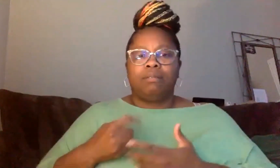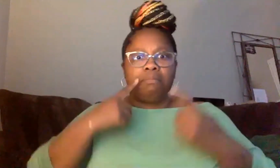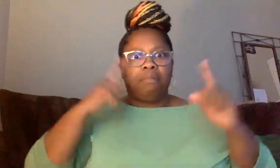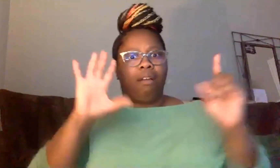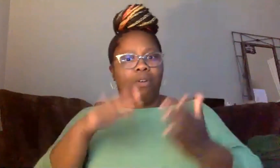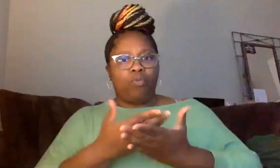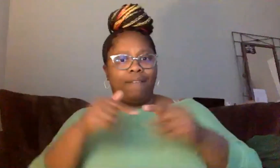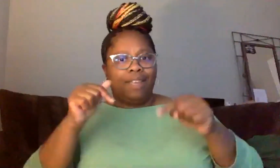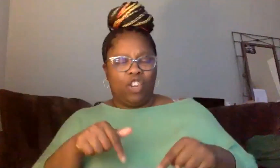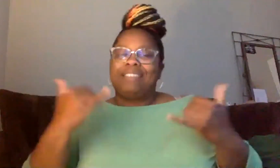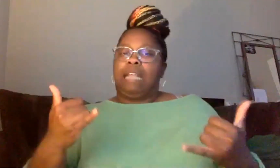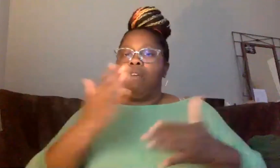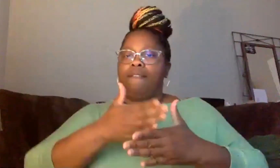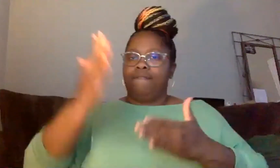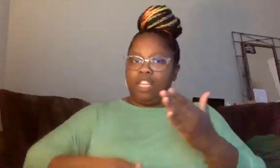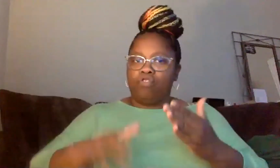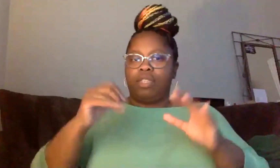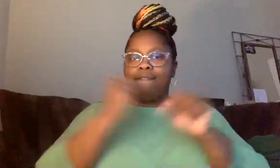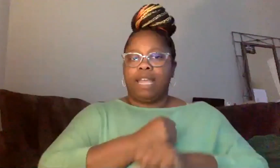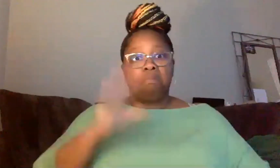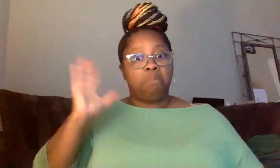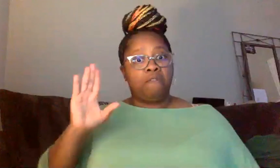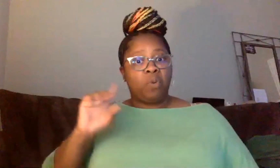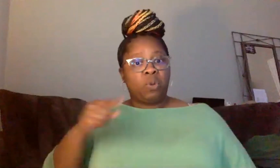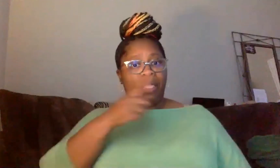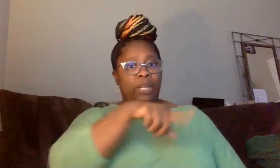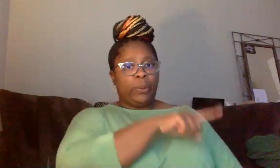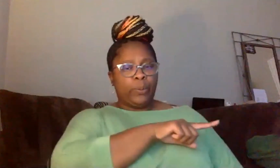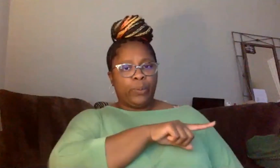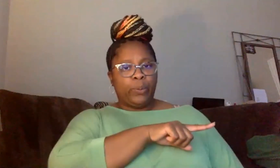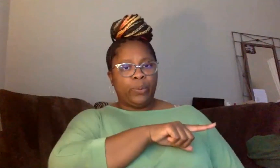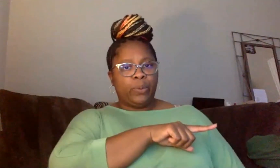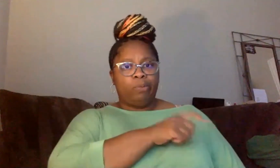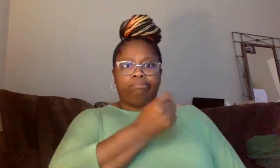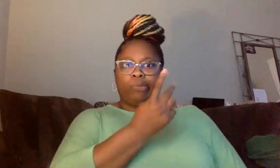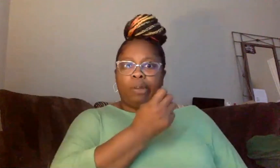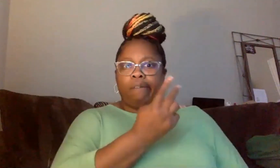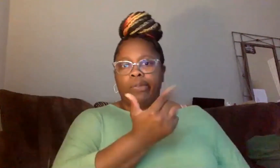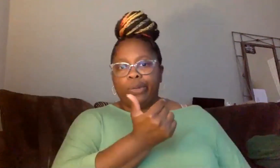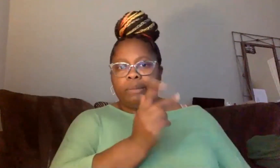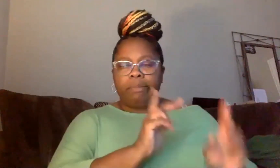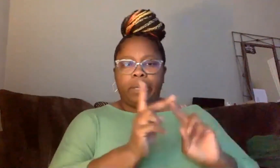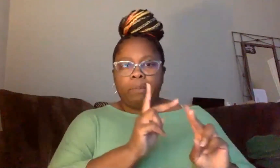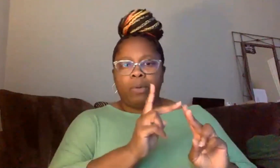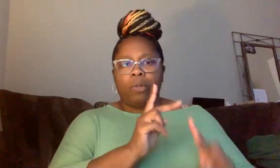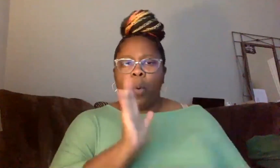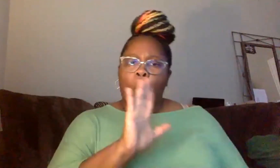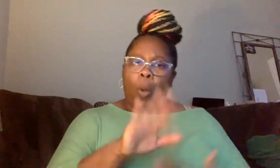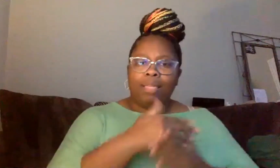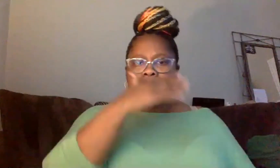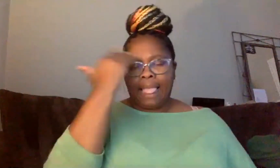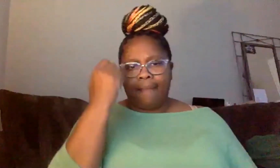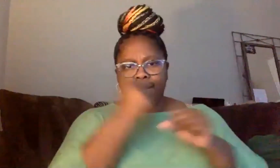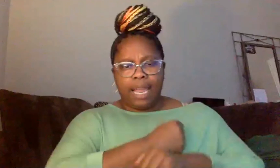finish this fight. Because at first it was only you guys out there. first it was, it was only 12, 13 people out there, all black fighting the same